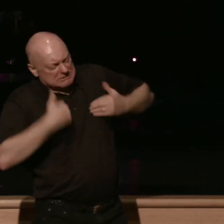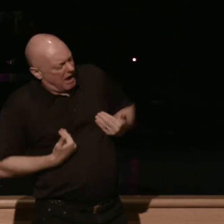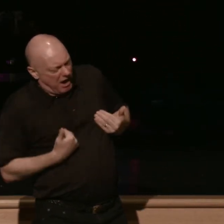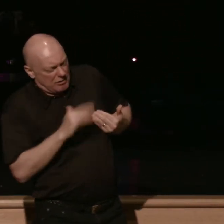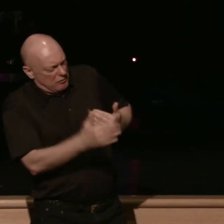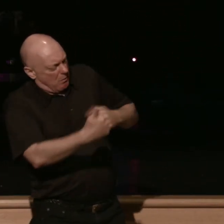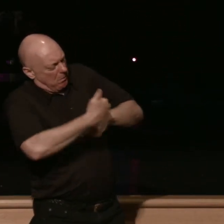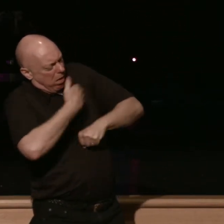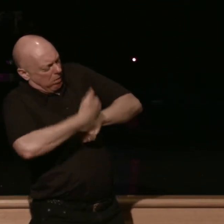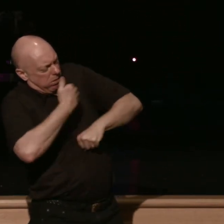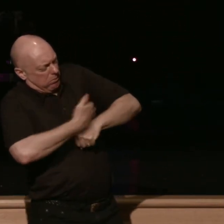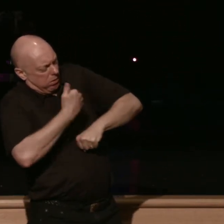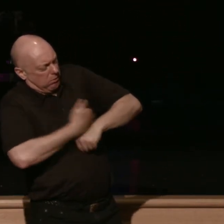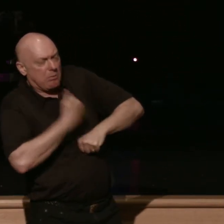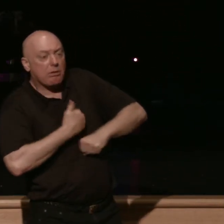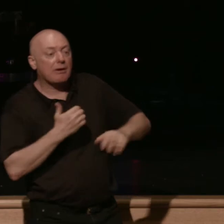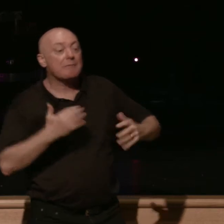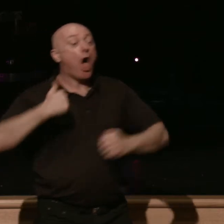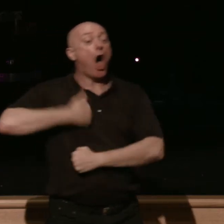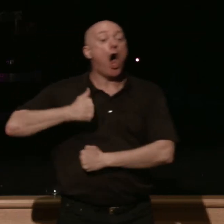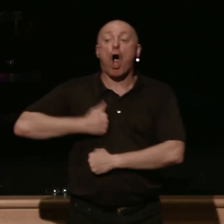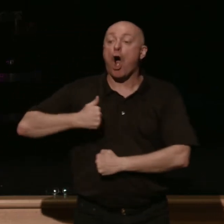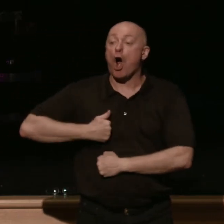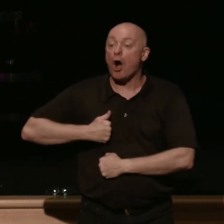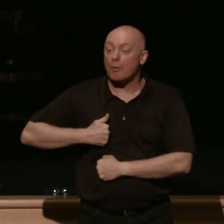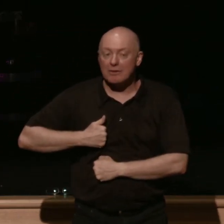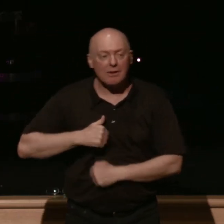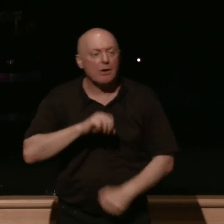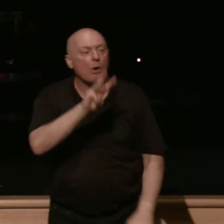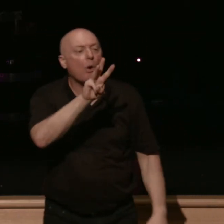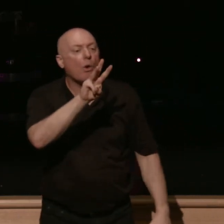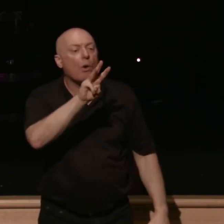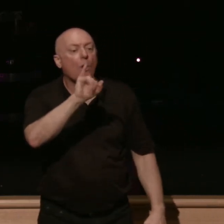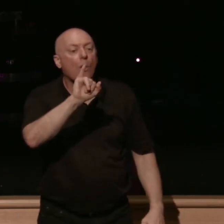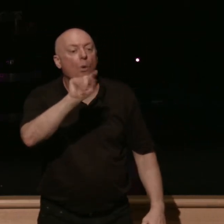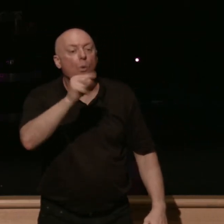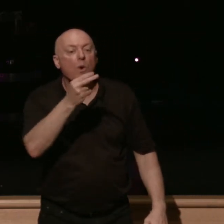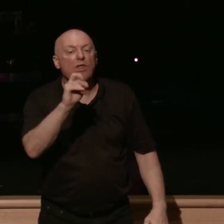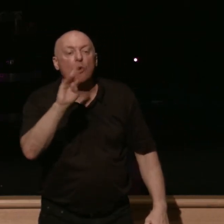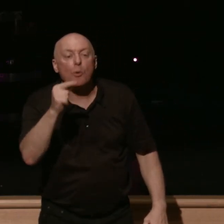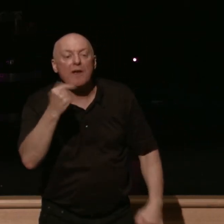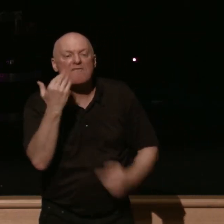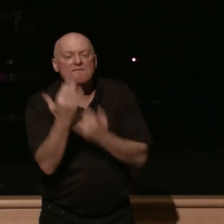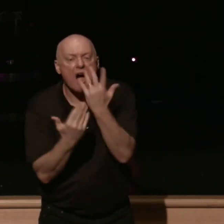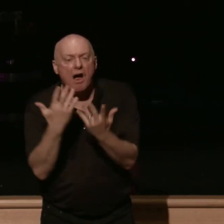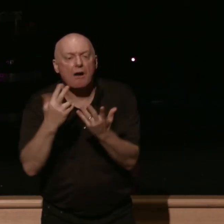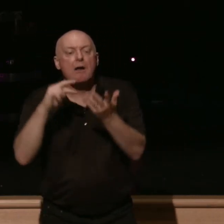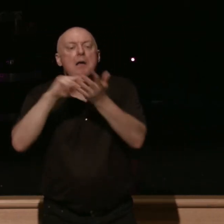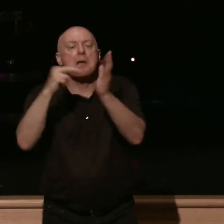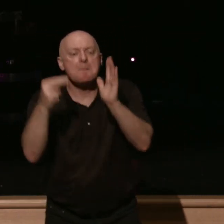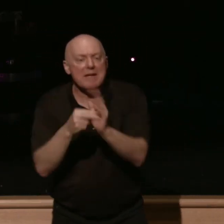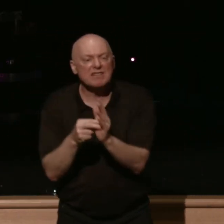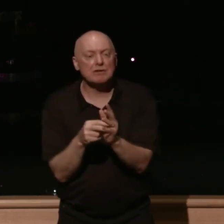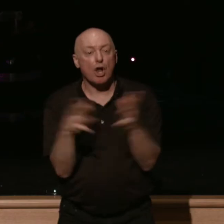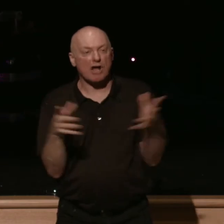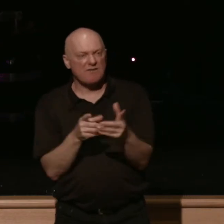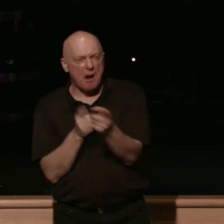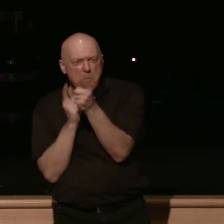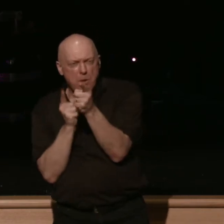in the army there's a term for this it's called withering fire it's lots and lots and lots of bullets coming your way